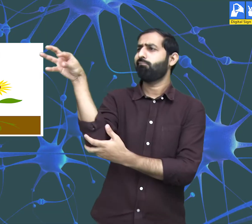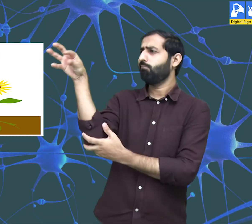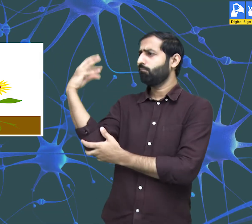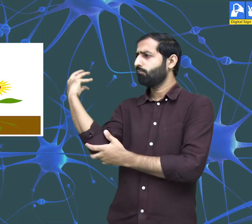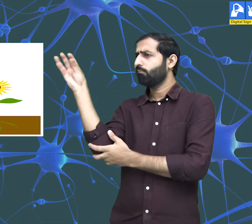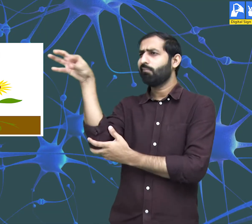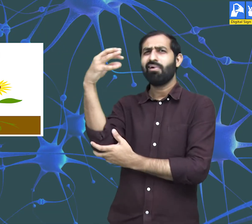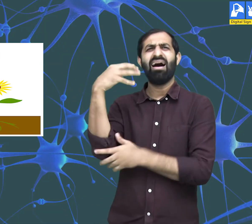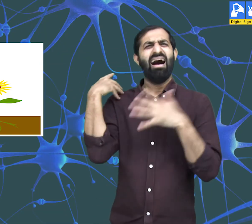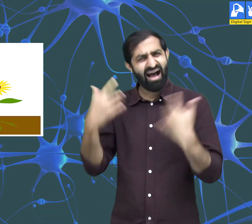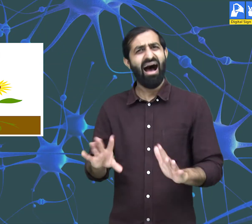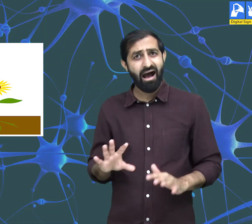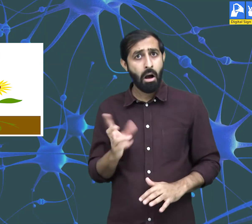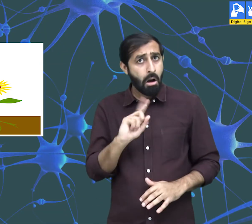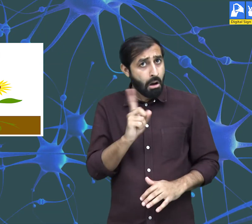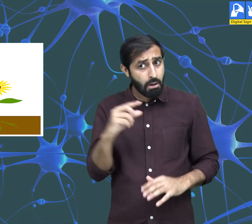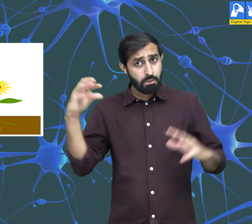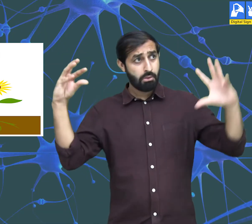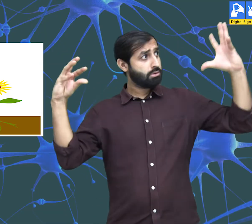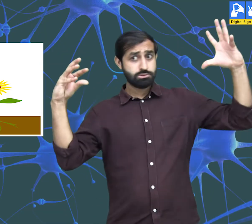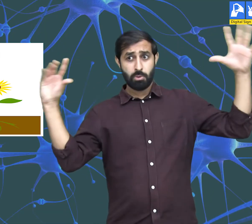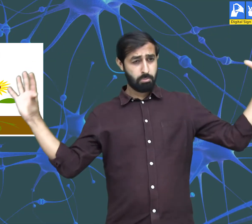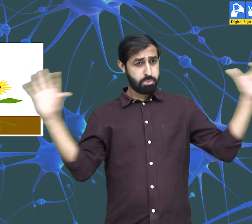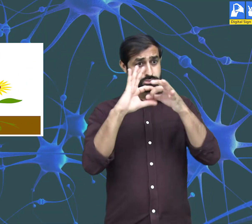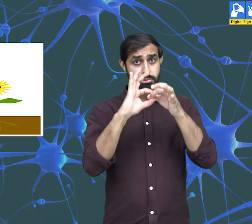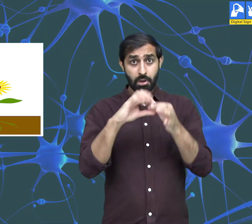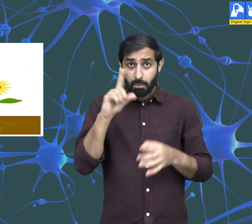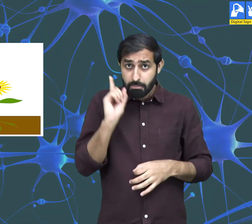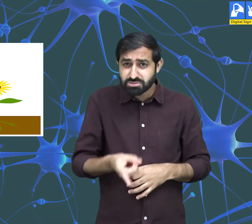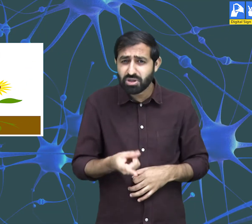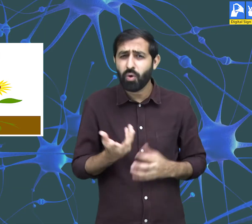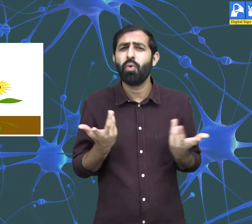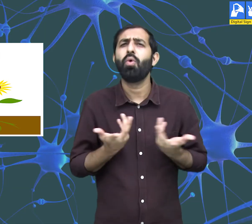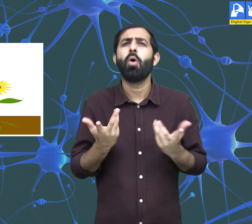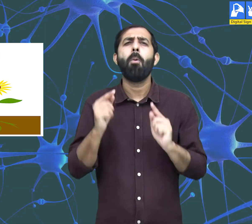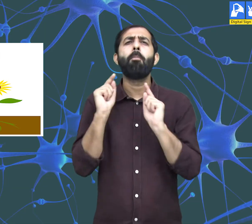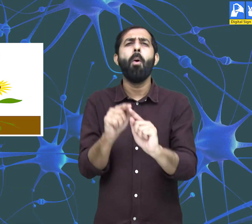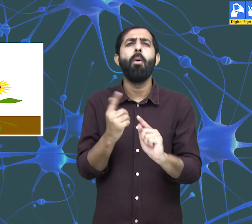Why? Why plants can't grow without sunlight?